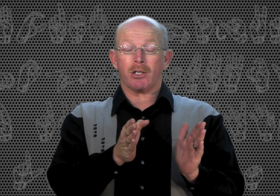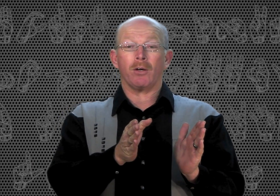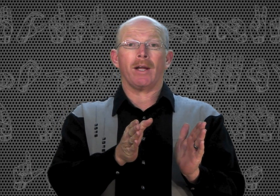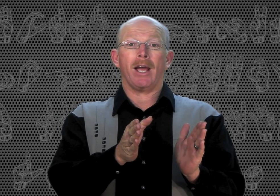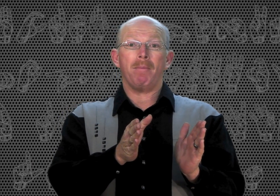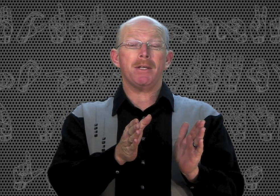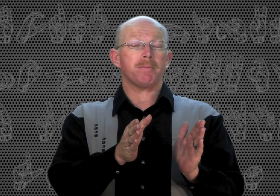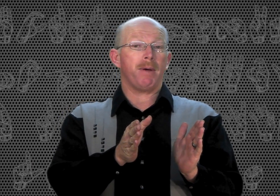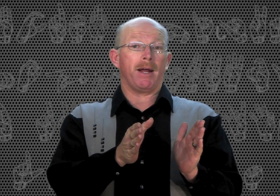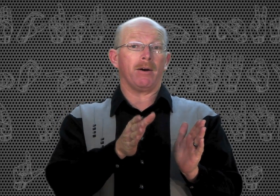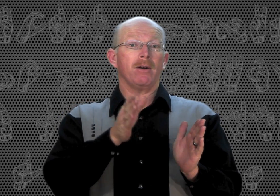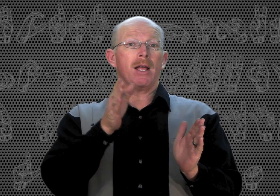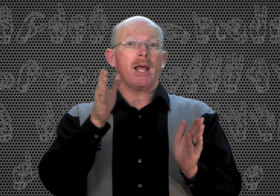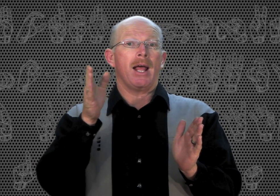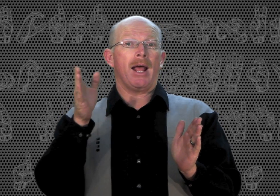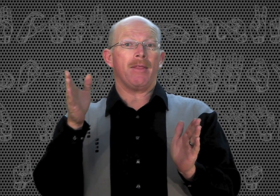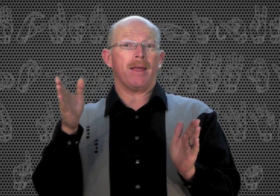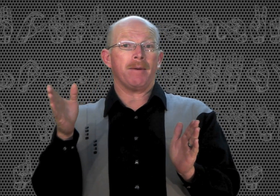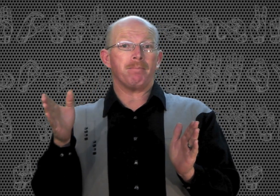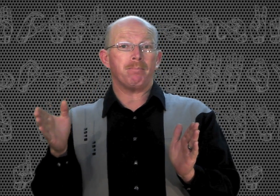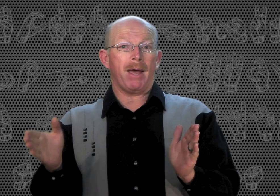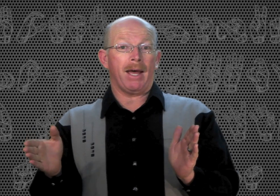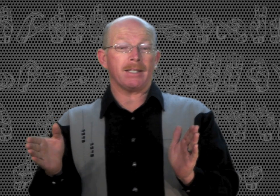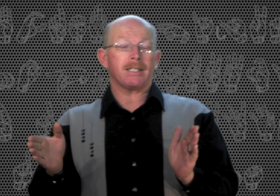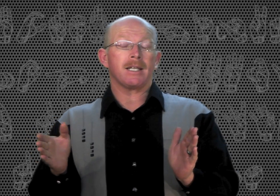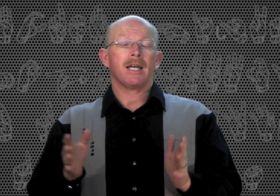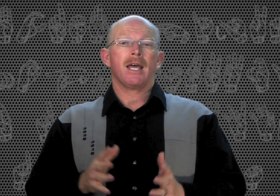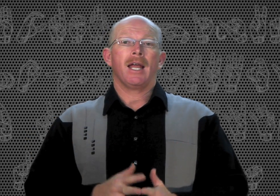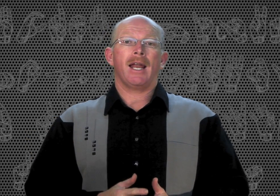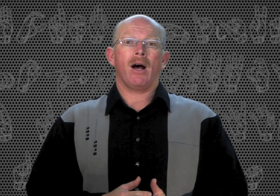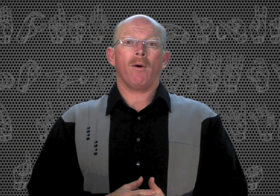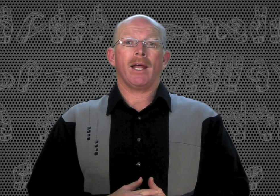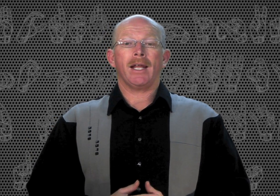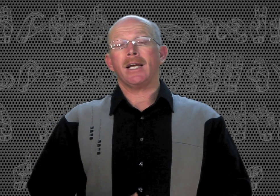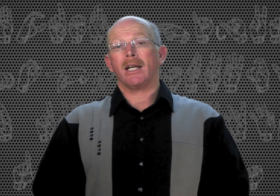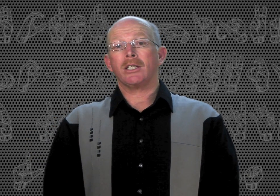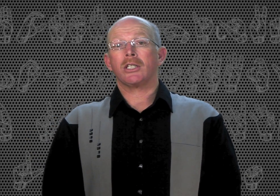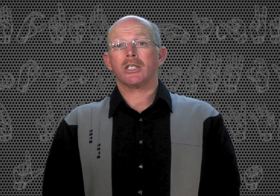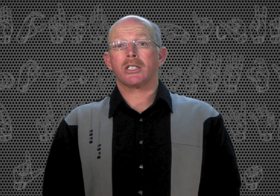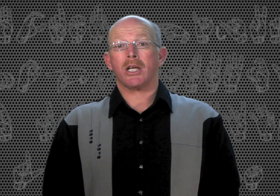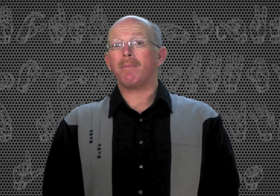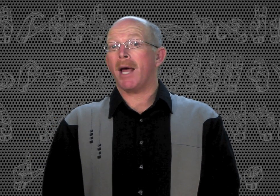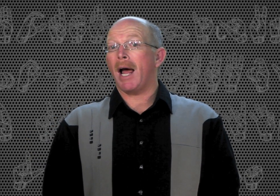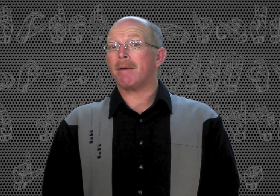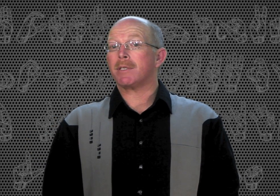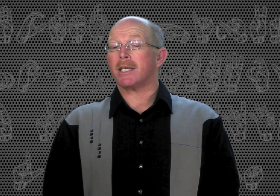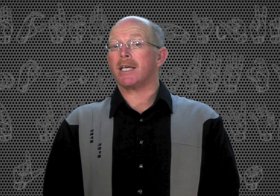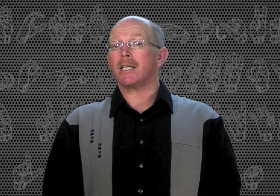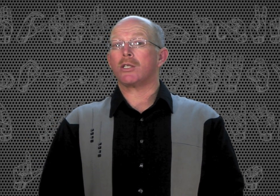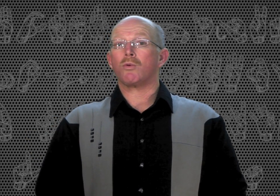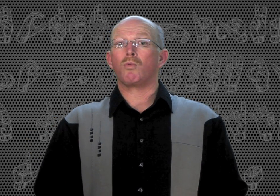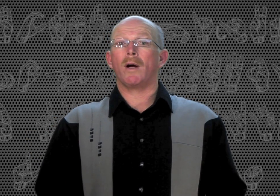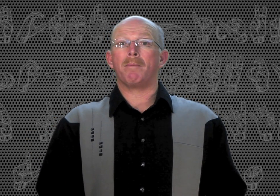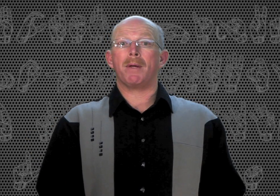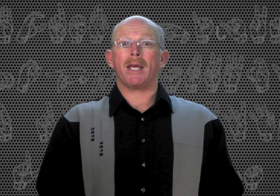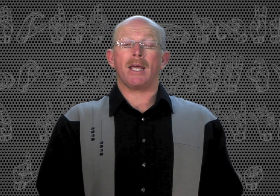degree up is better, and then best. Now, in English, sometimes these would be